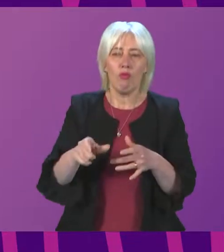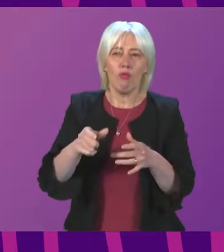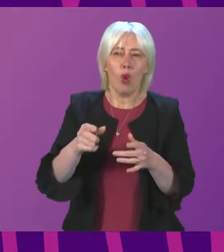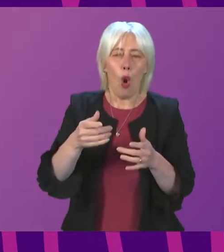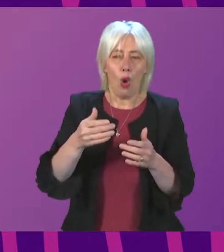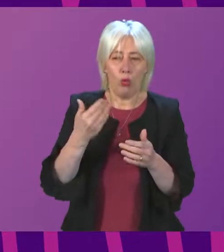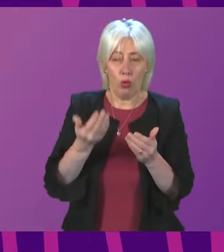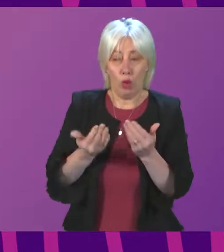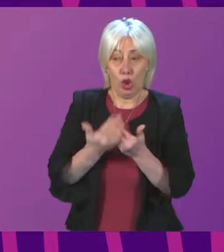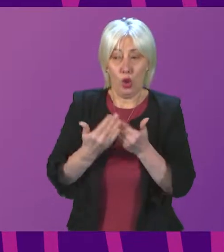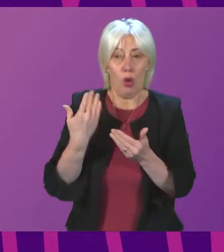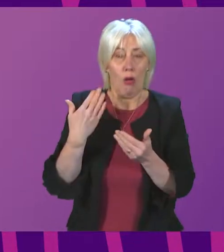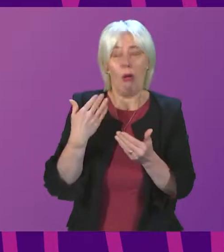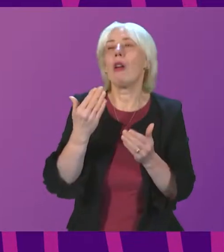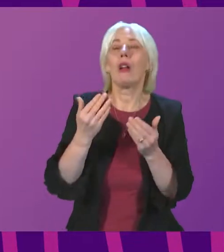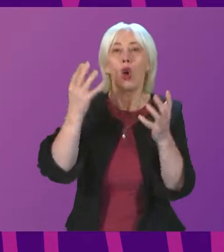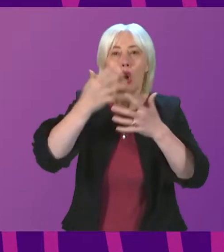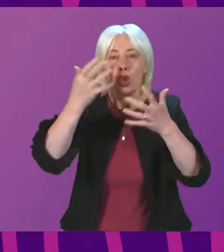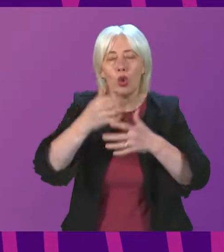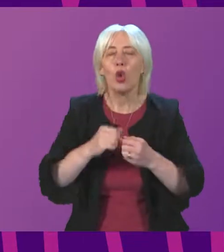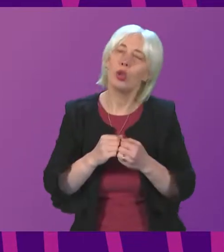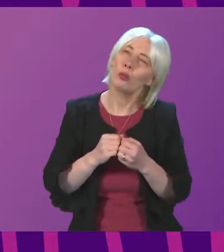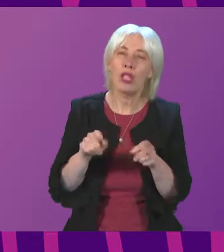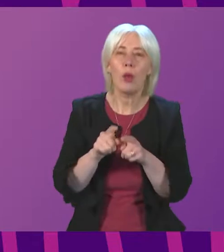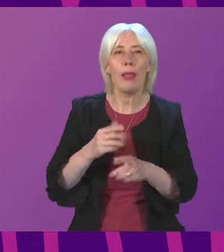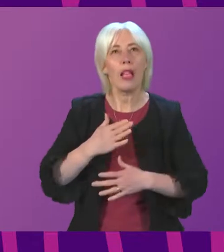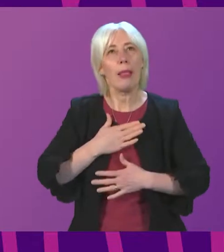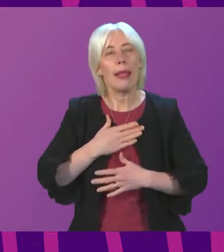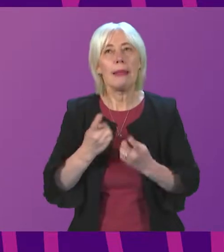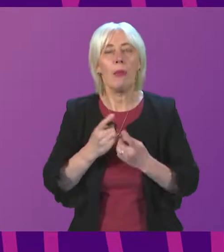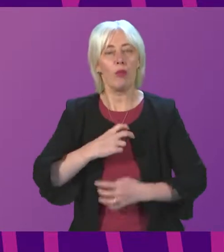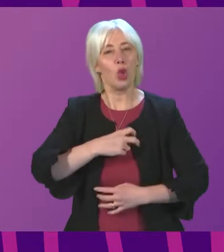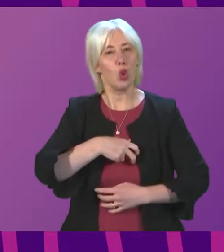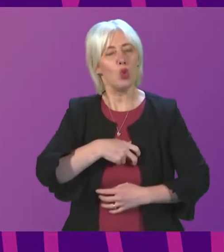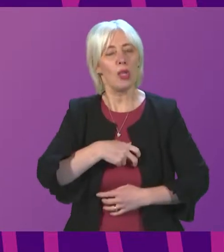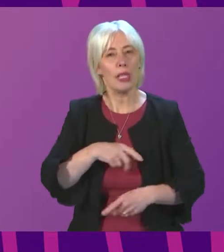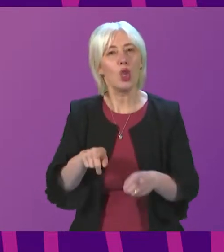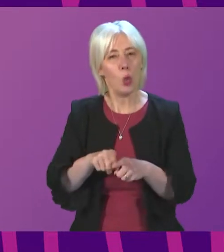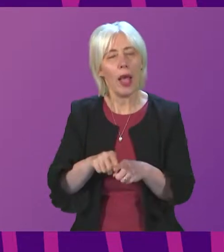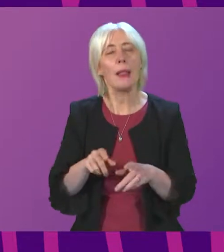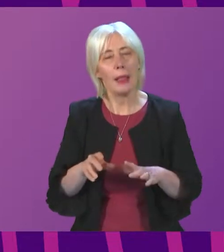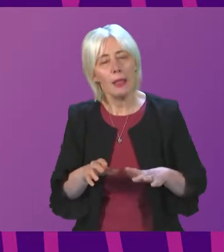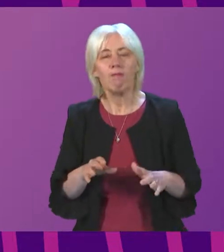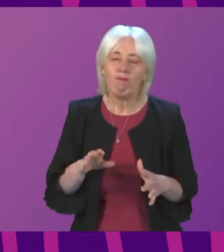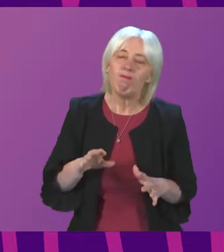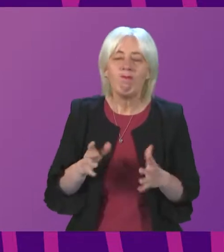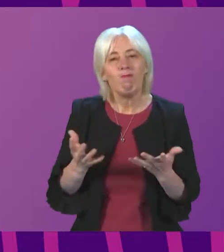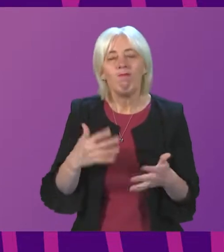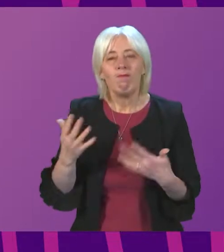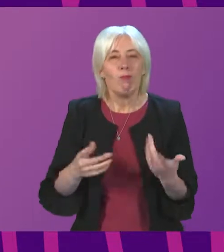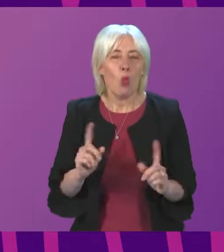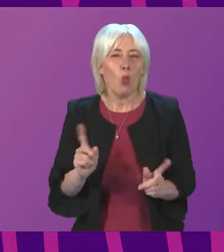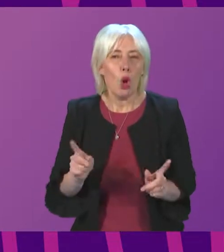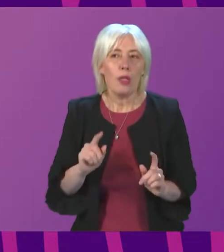concerns. I think I quite like something from Prospect as well in terms of the